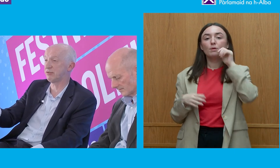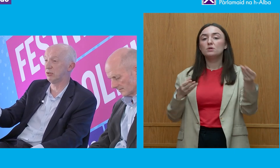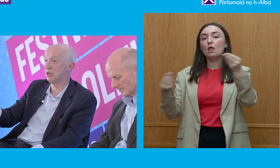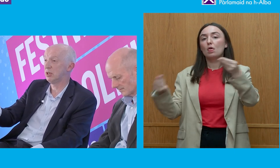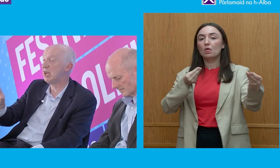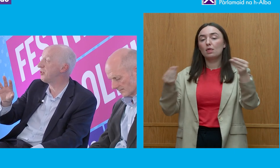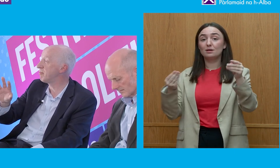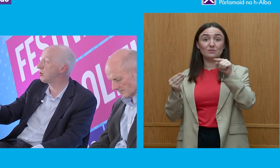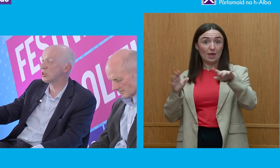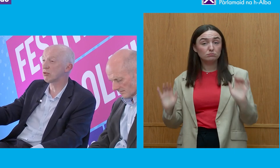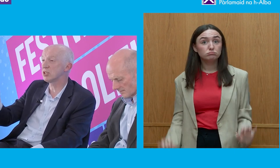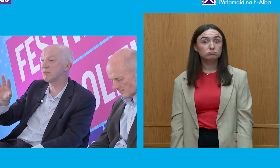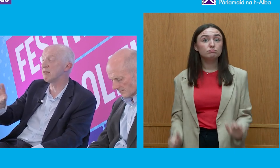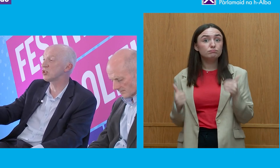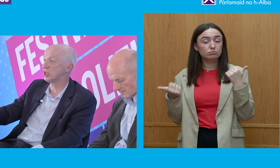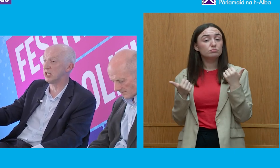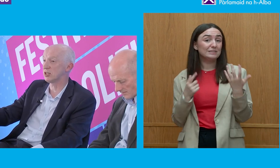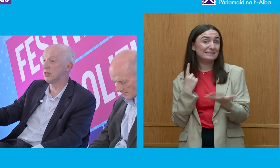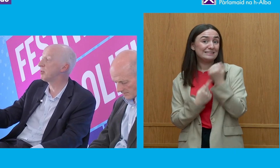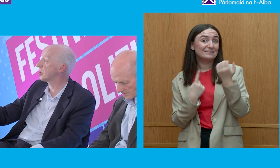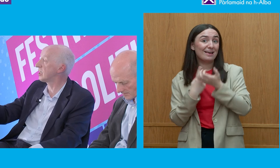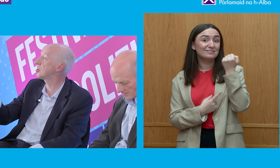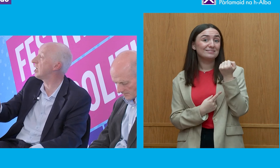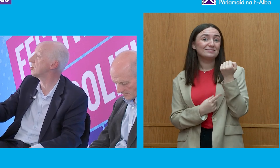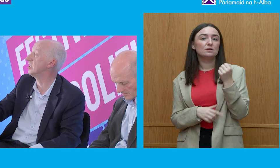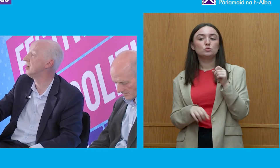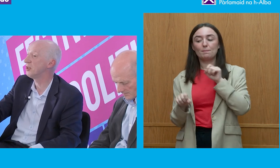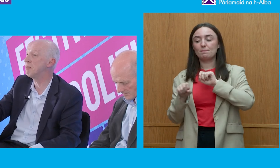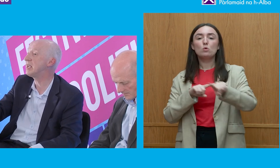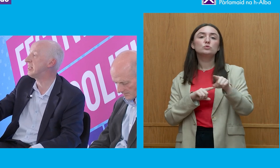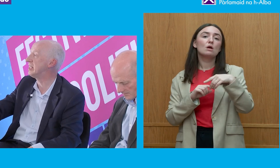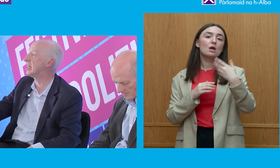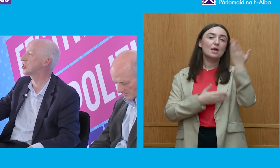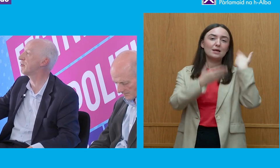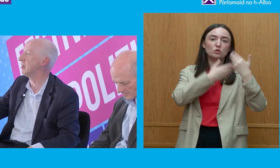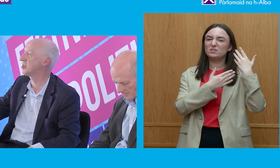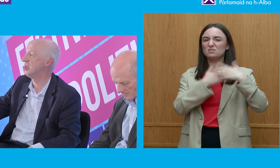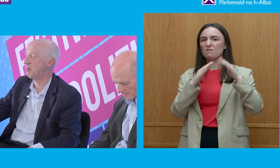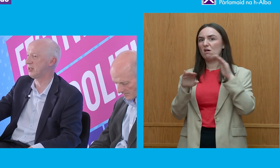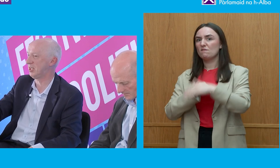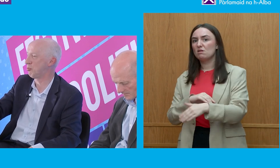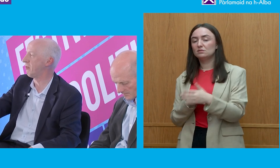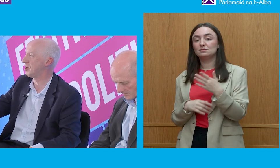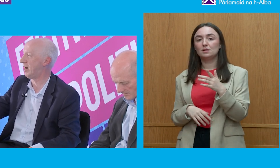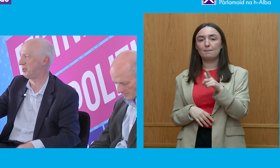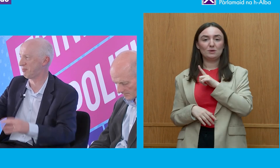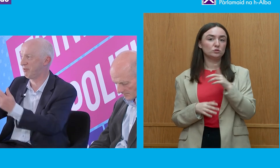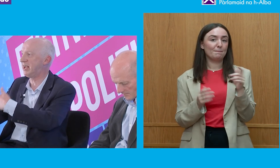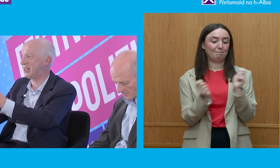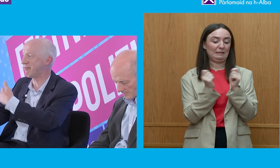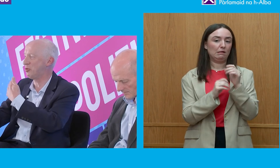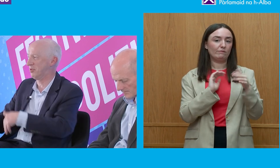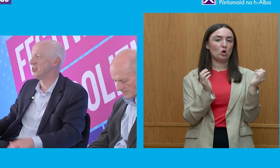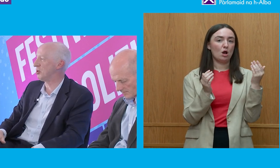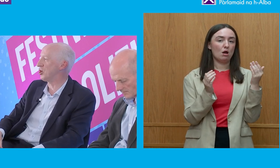successful, even though most historians have never studied it. Because, as I suggested, the media didn't tend to cover it because they were worried about this